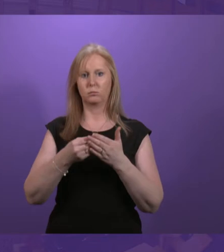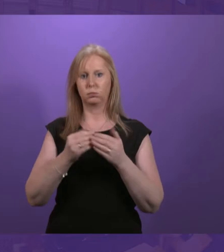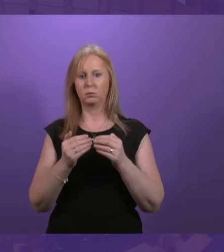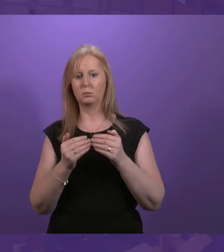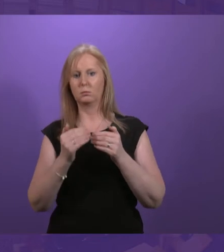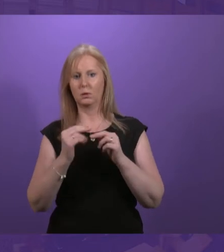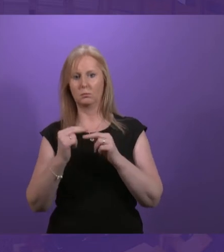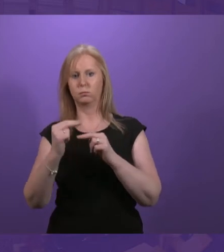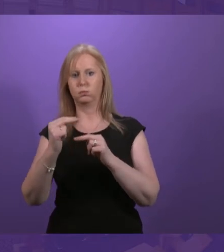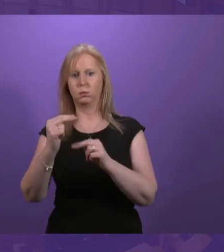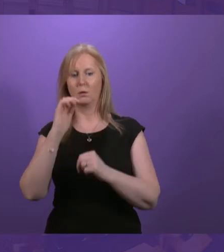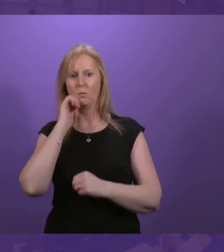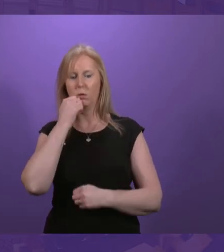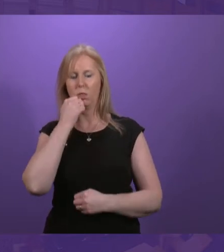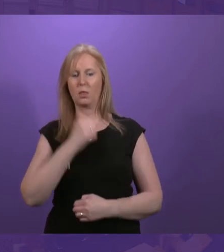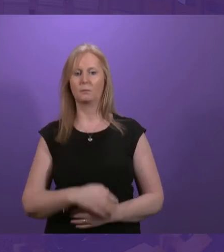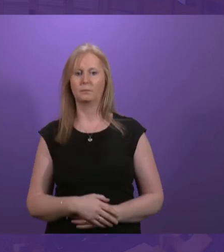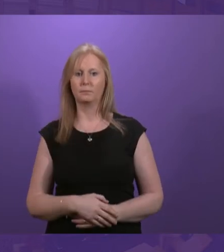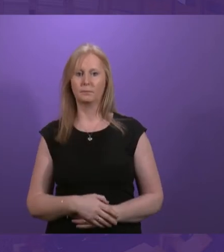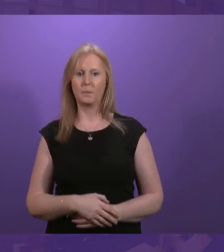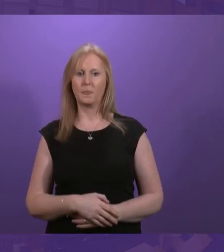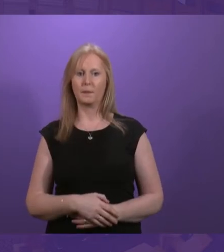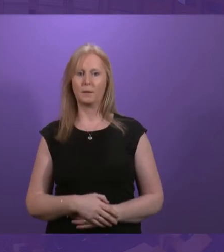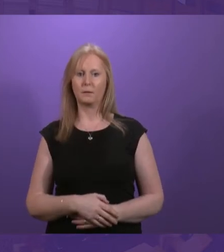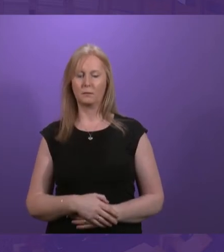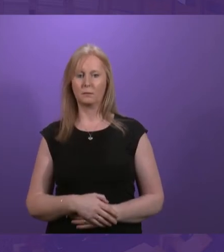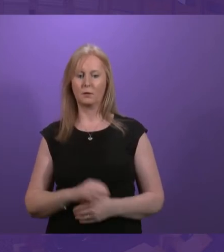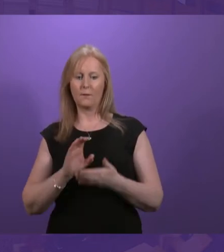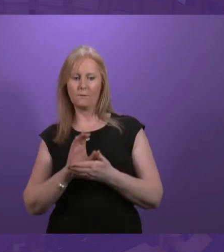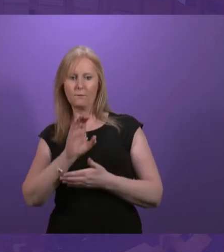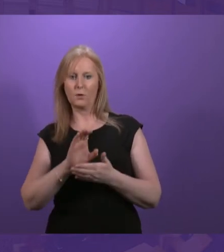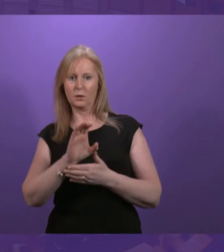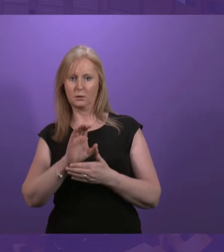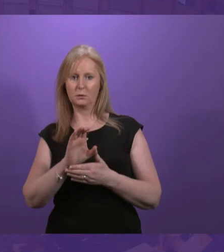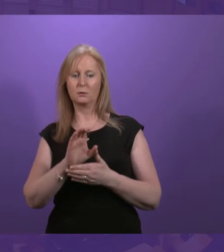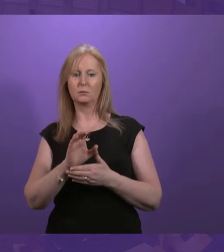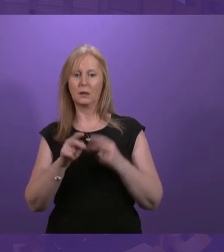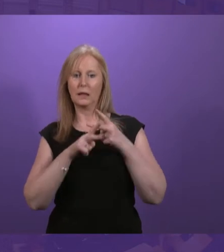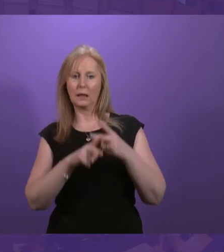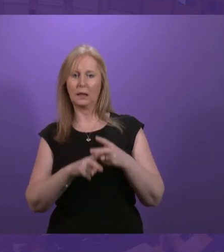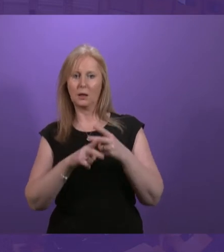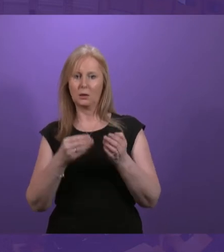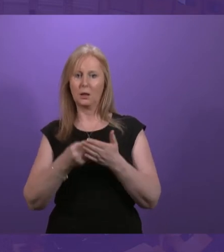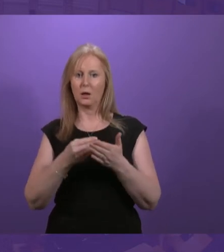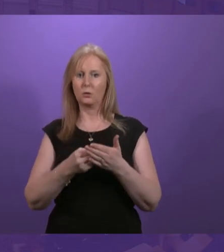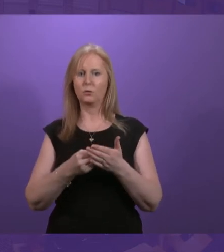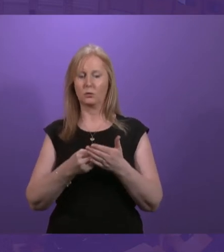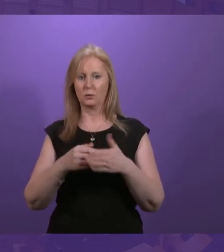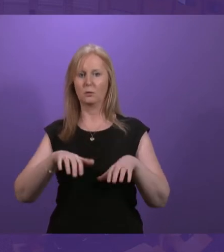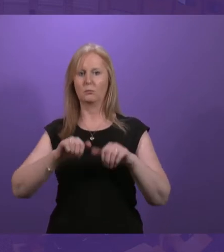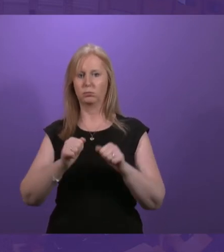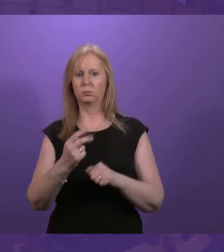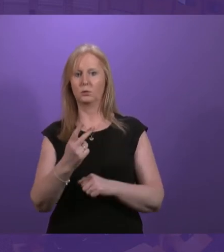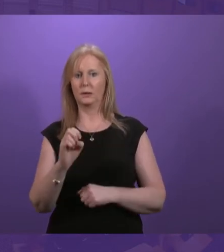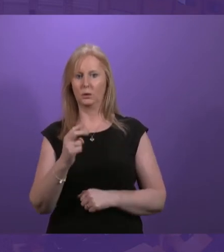counterparts in the rest of the UK. With our full funding of carers allowance and the supplement in 2019-20, investment